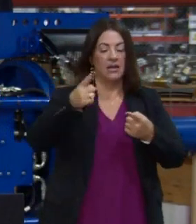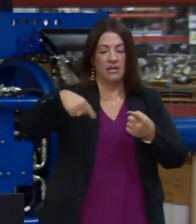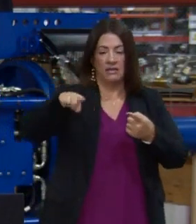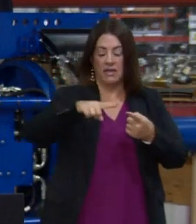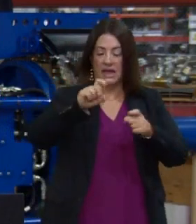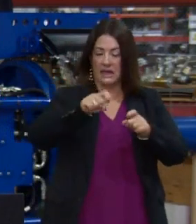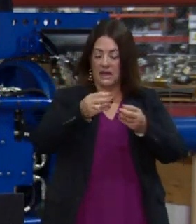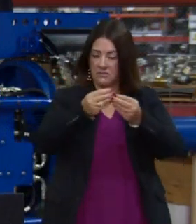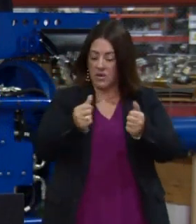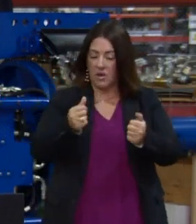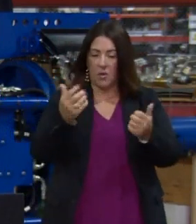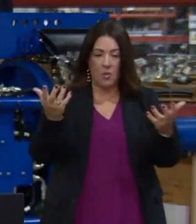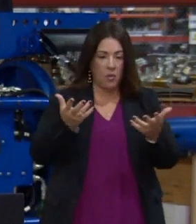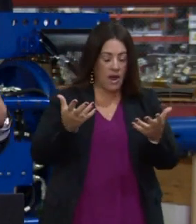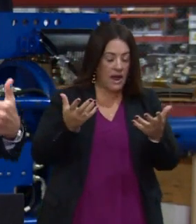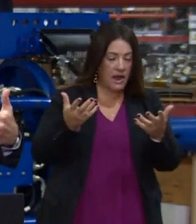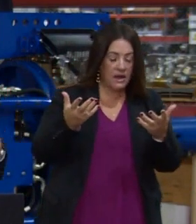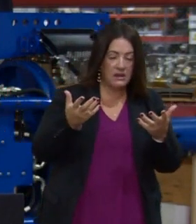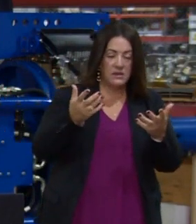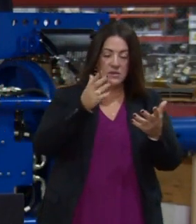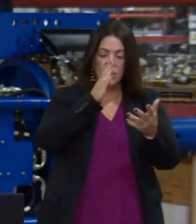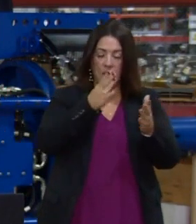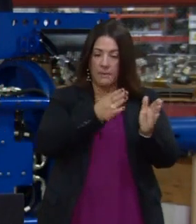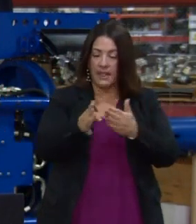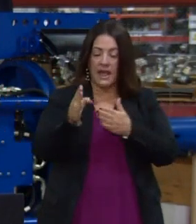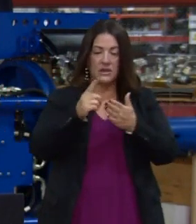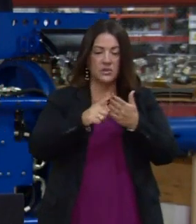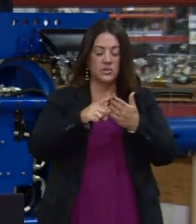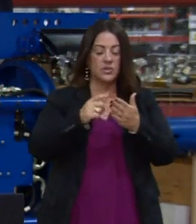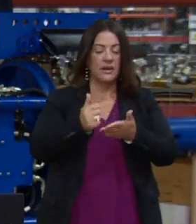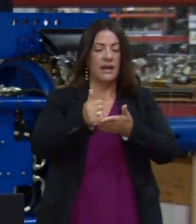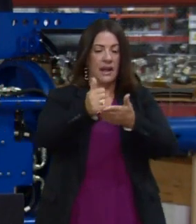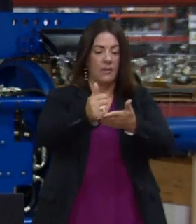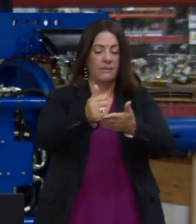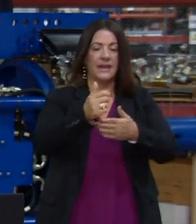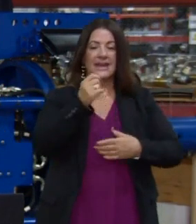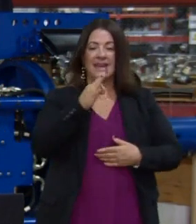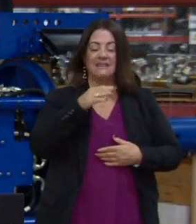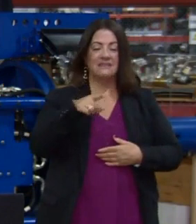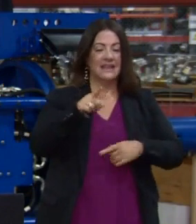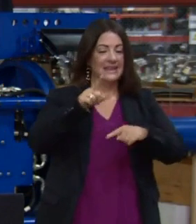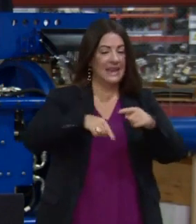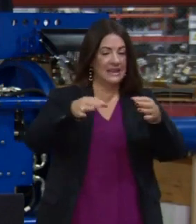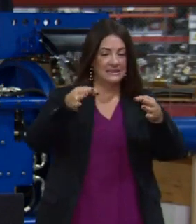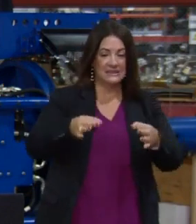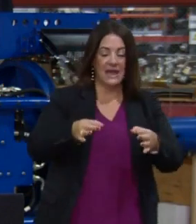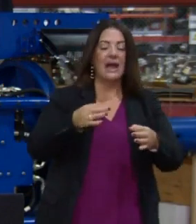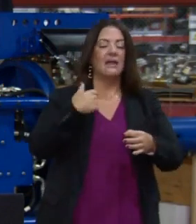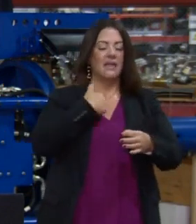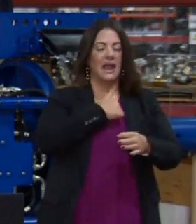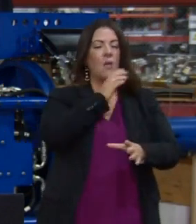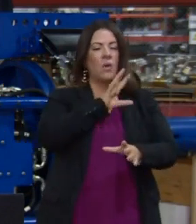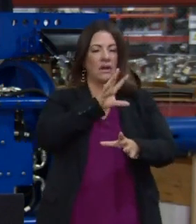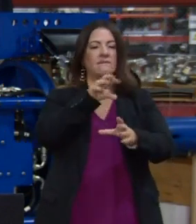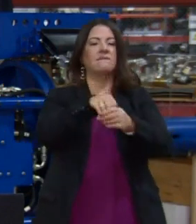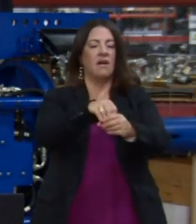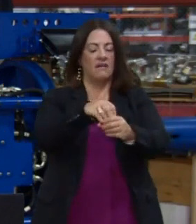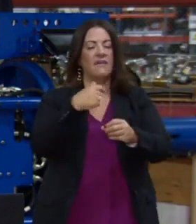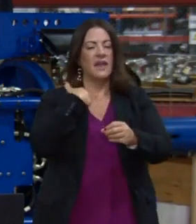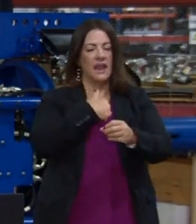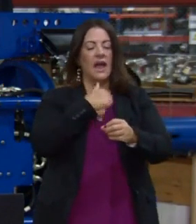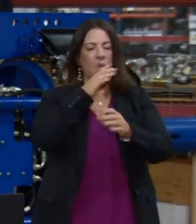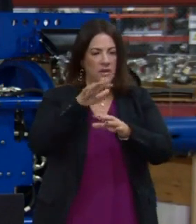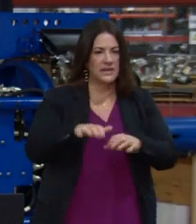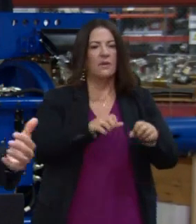I am committed to intervening, as is my role and responsibility as governor in the state of California.